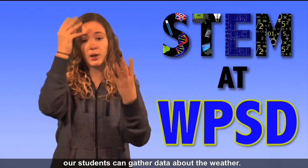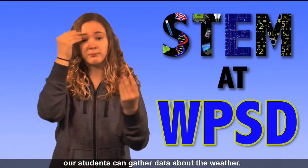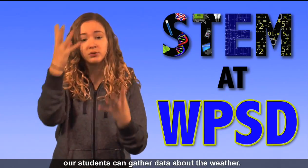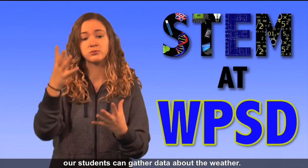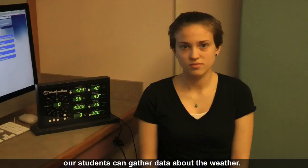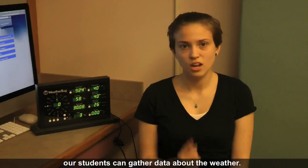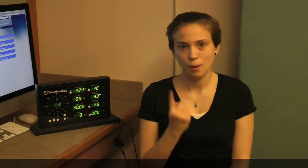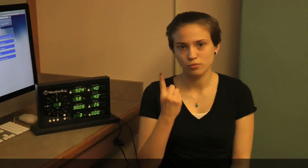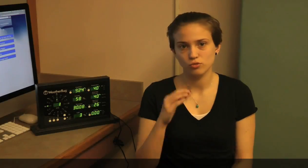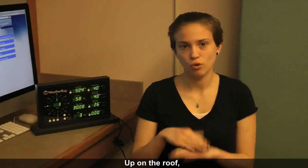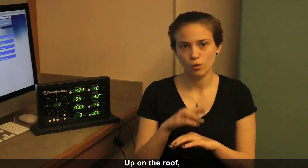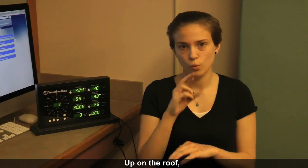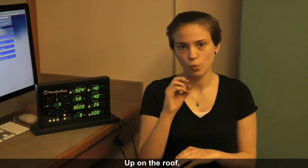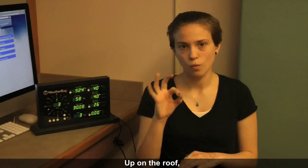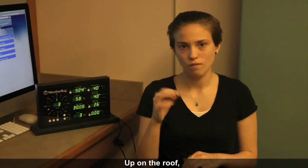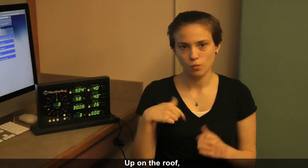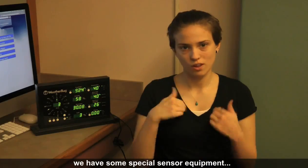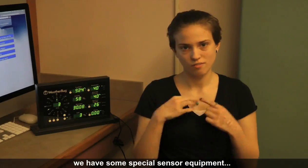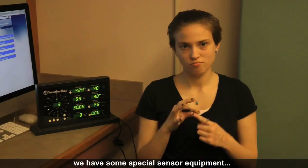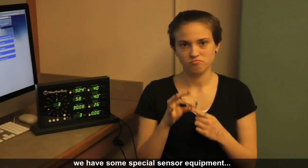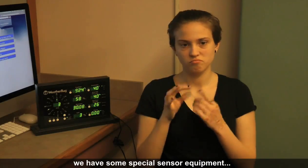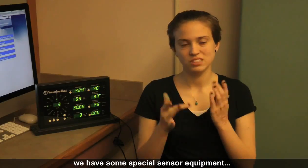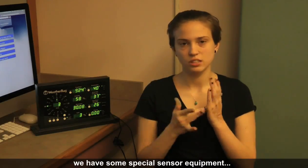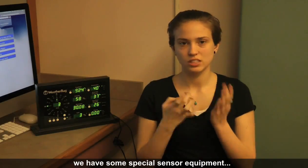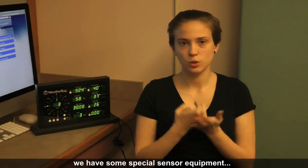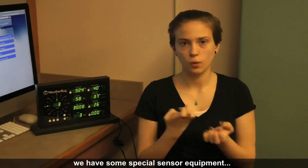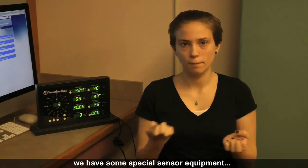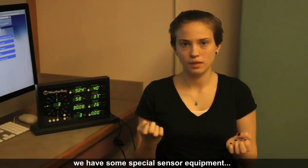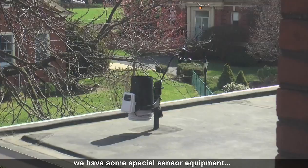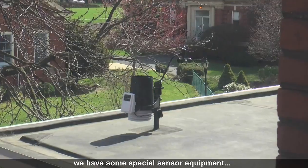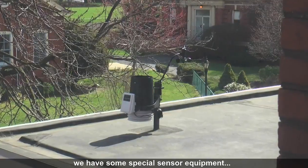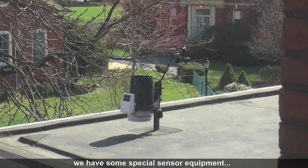the weather. Up on the roof we have some special sensor equipment.